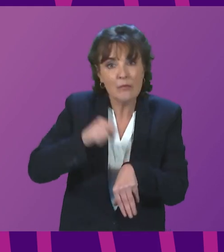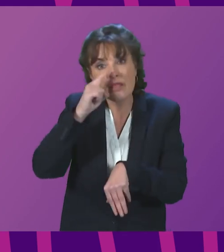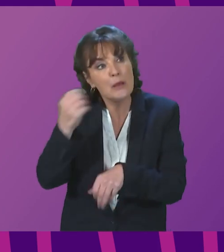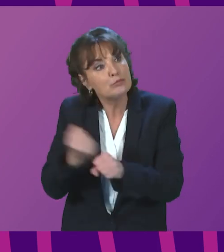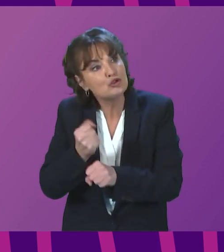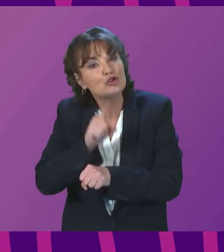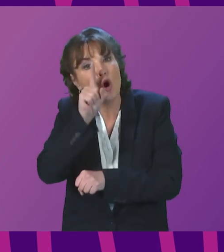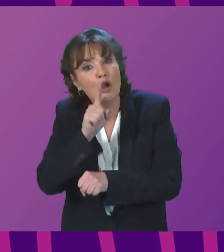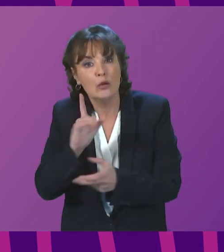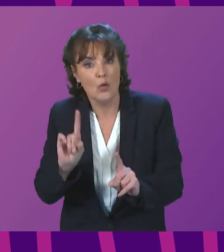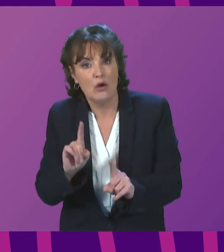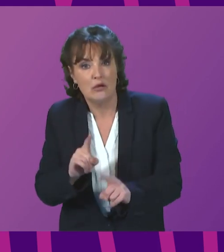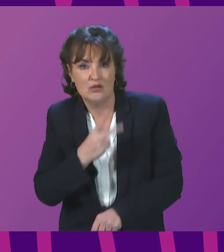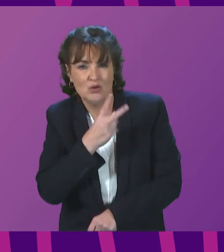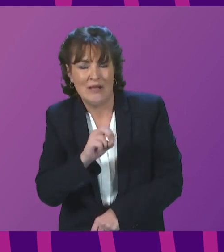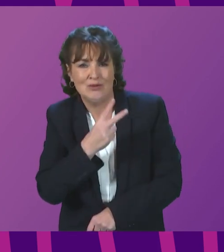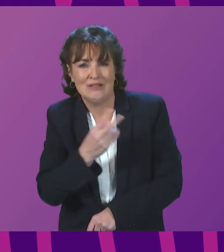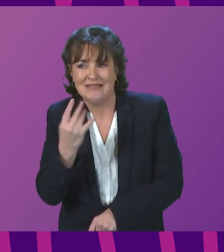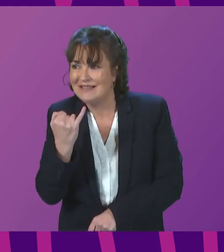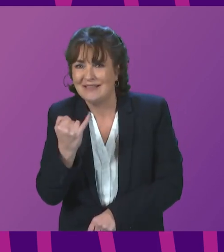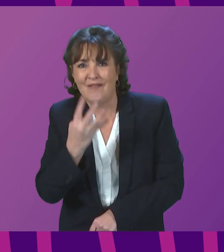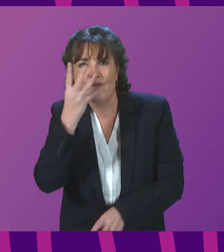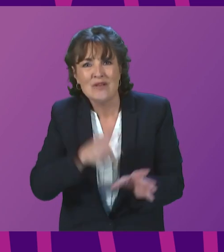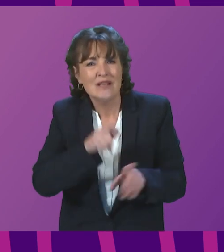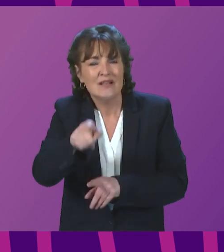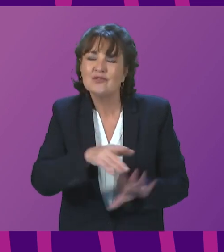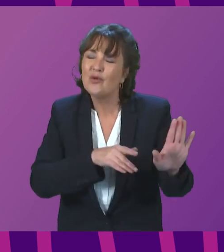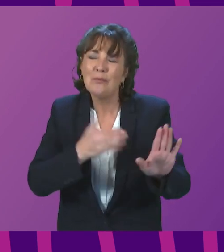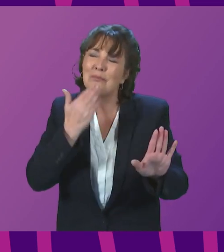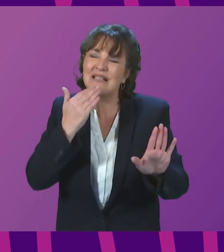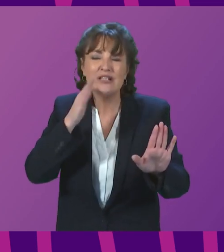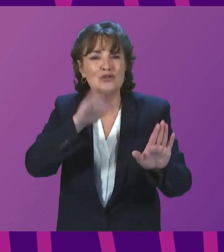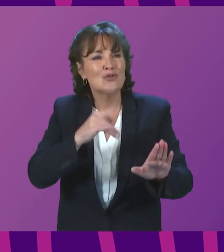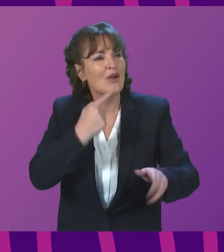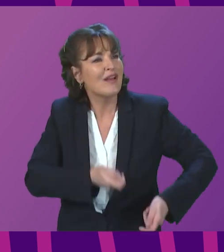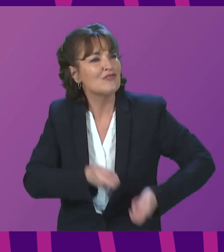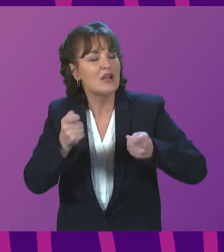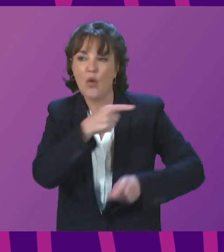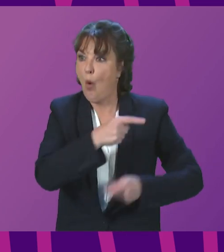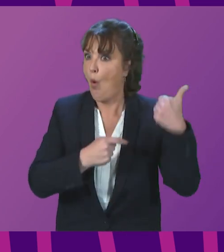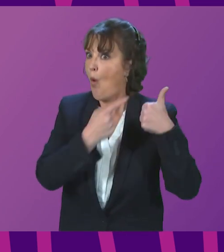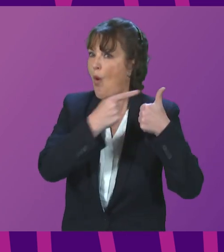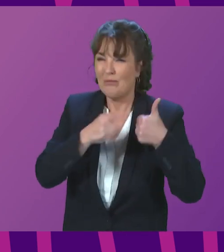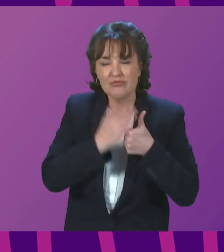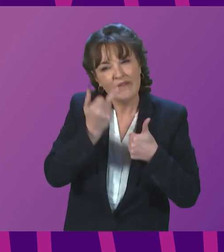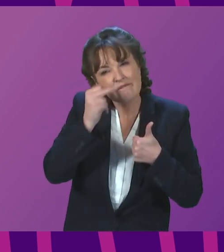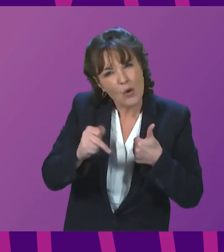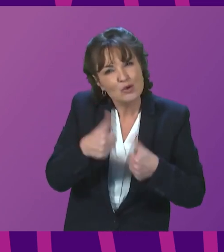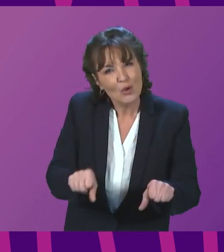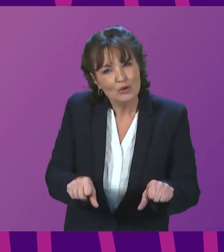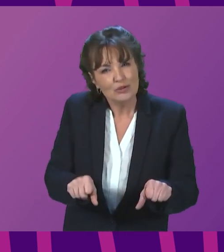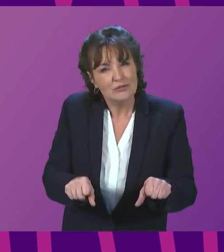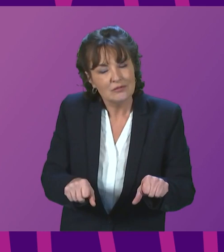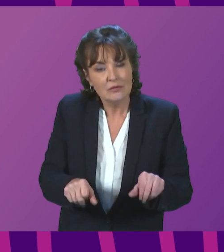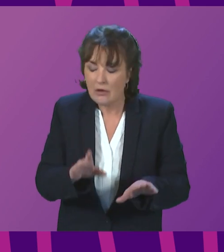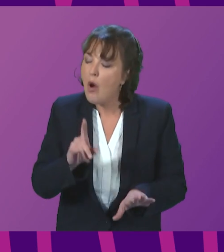oil. So let's not grasp at false solutions. Instead, let's focus on our obligations. Oil